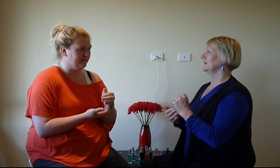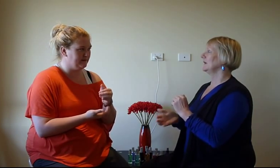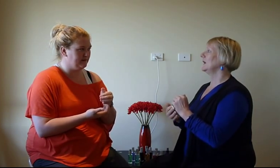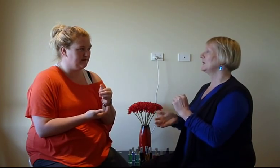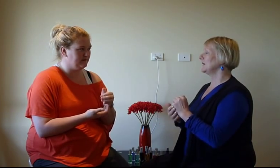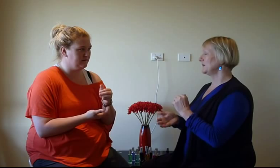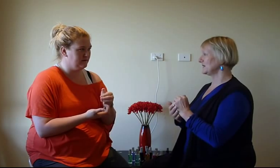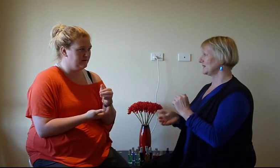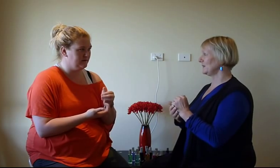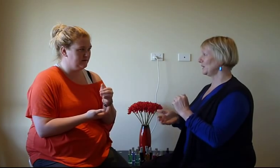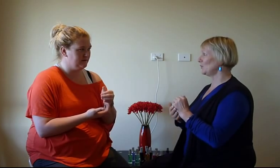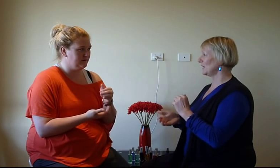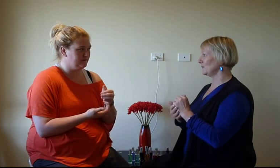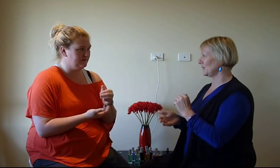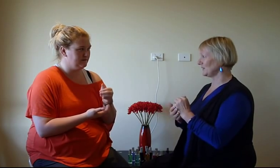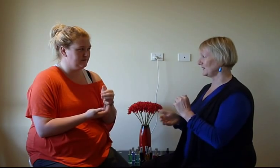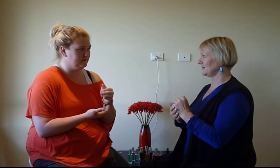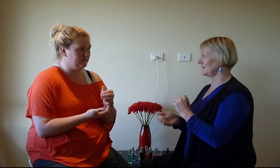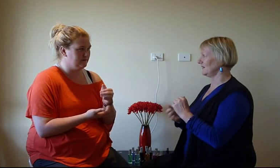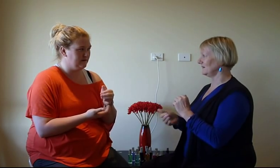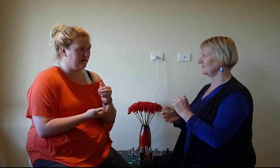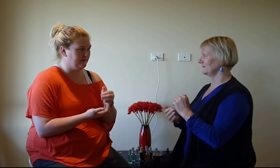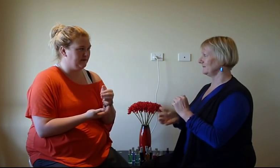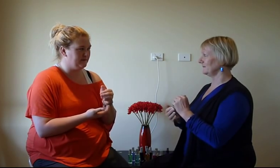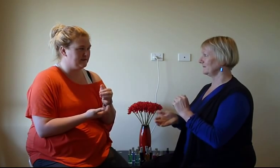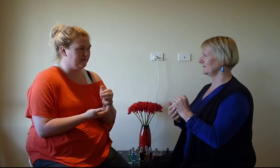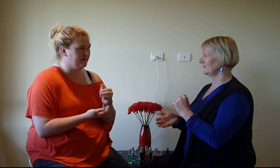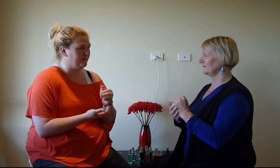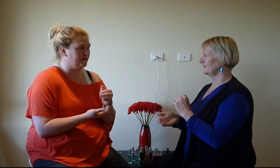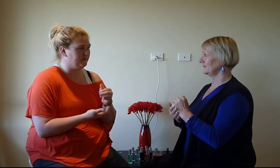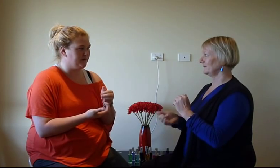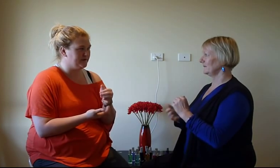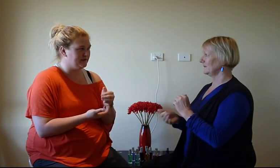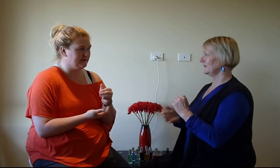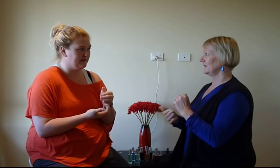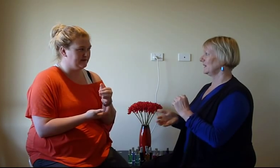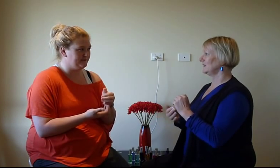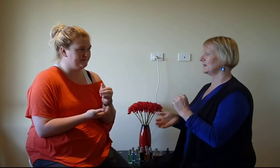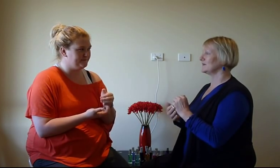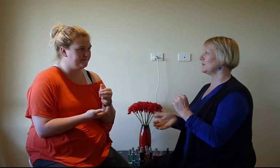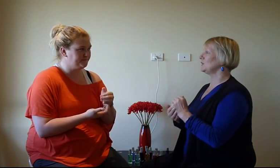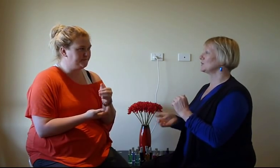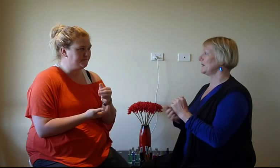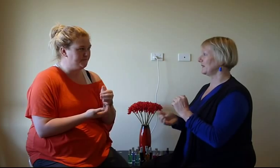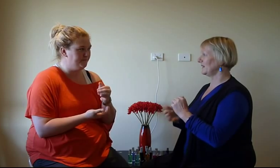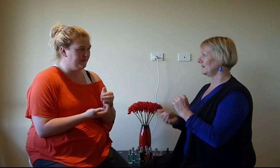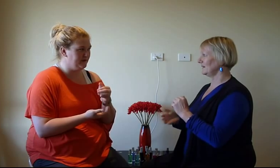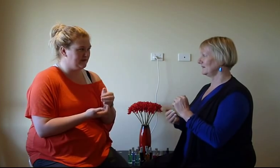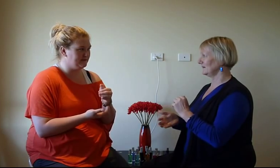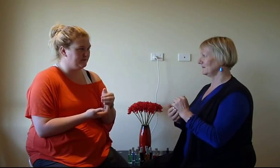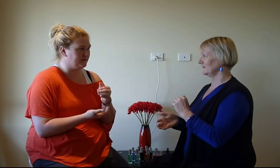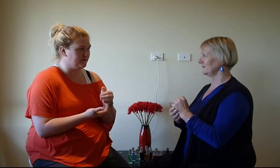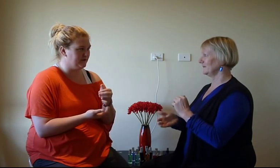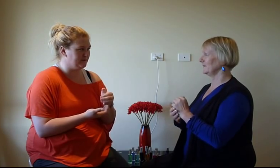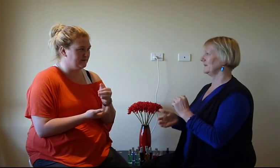And I'm letting my stomach know we can process it now. It doesn't belong trapped there.